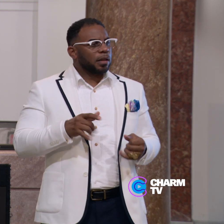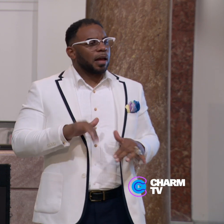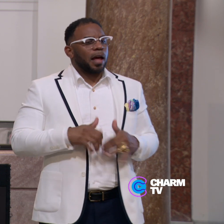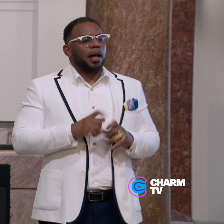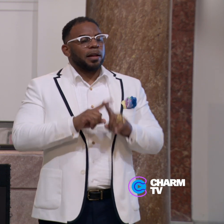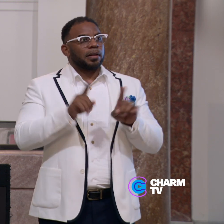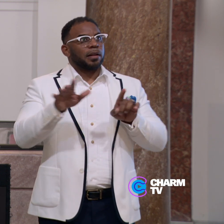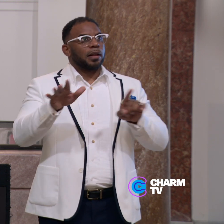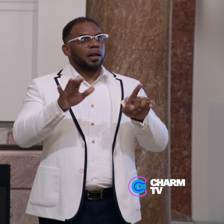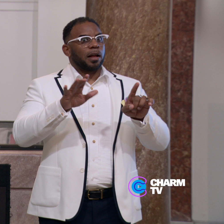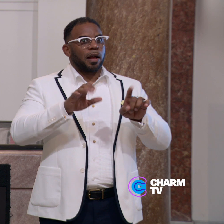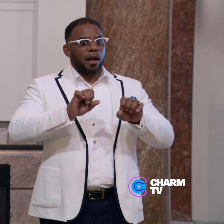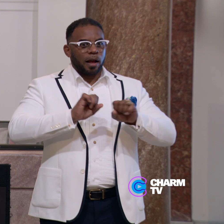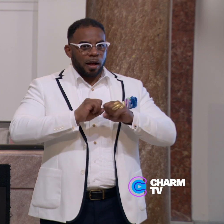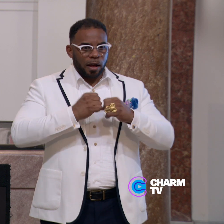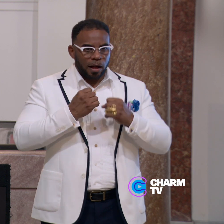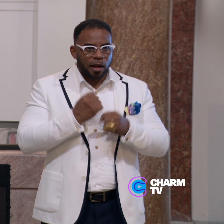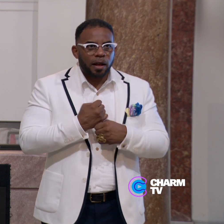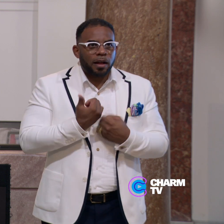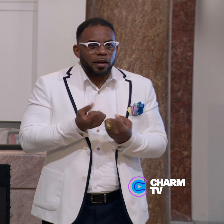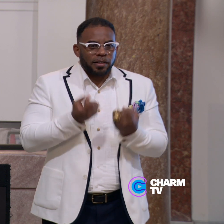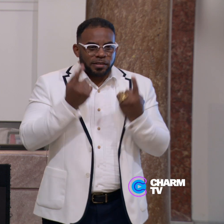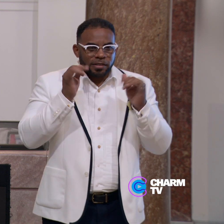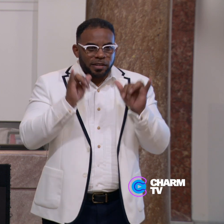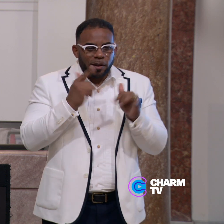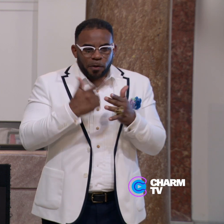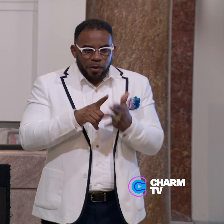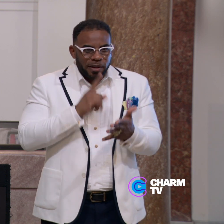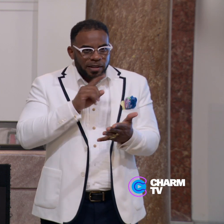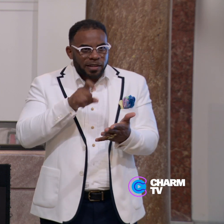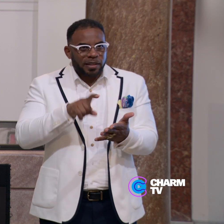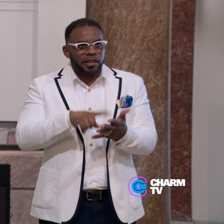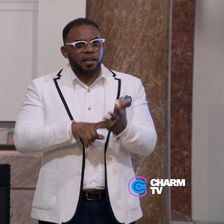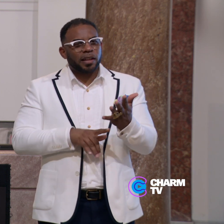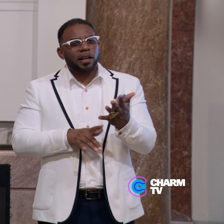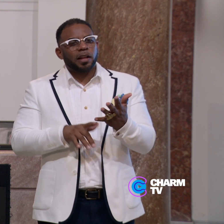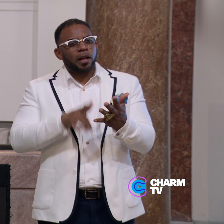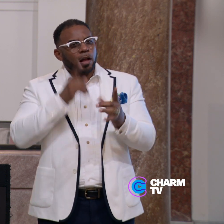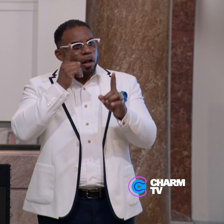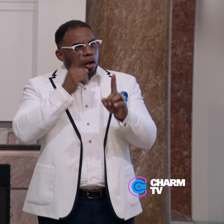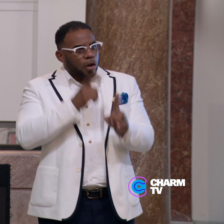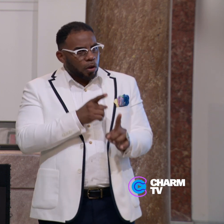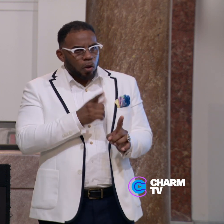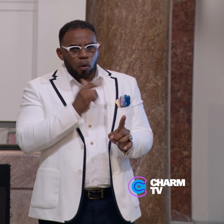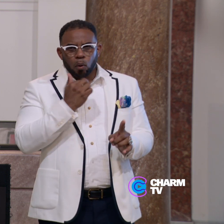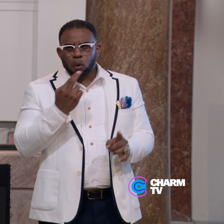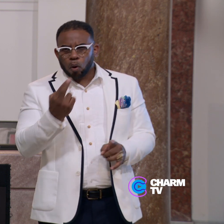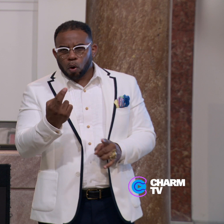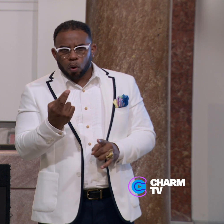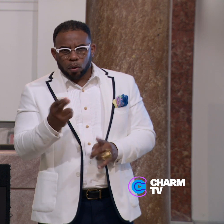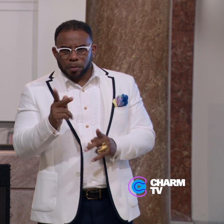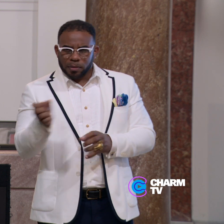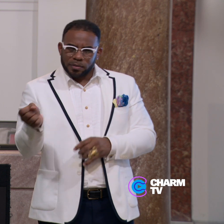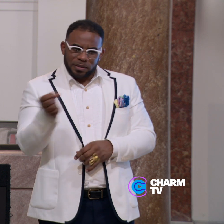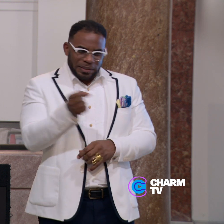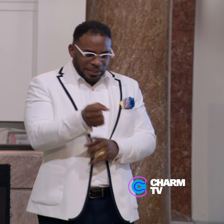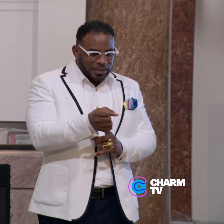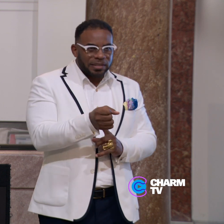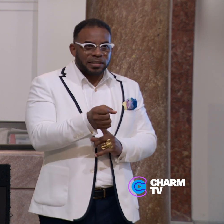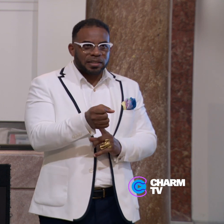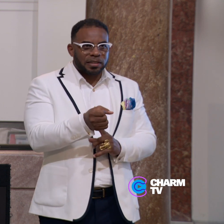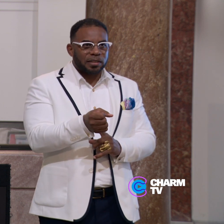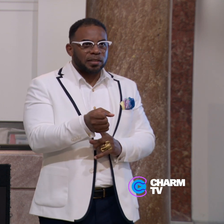this difference gets made. We get to understand what are the needs by those that have been closest to it and we get to